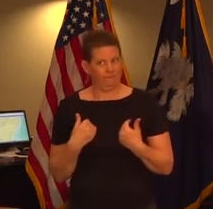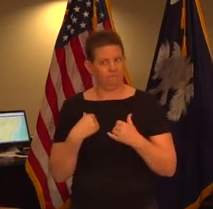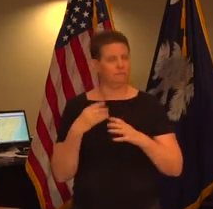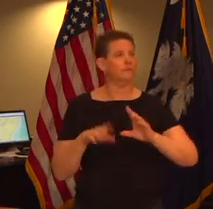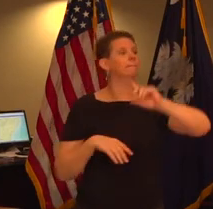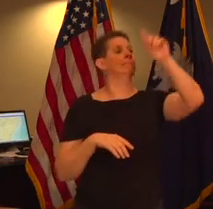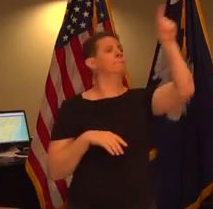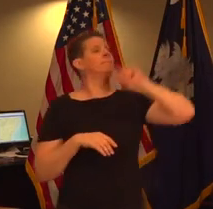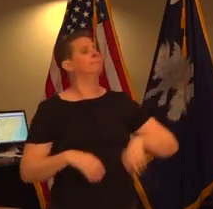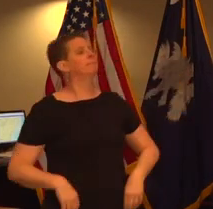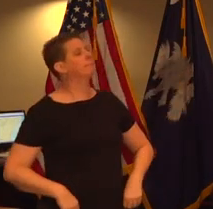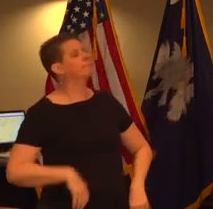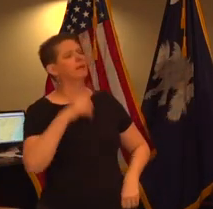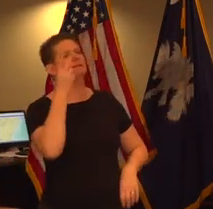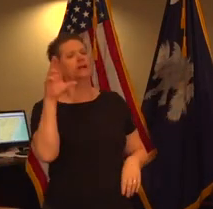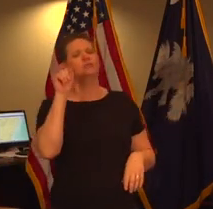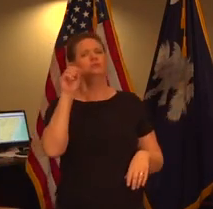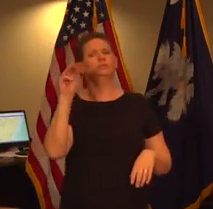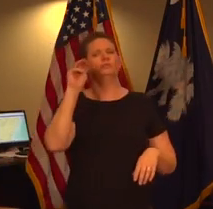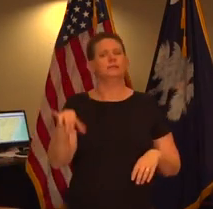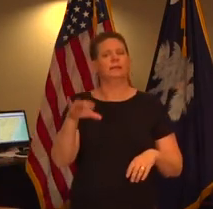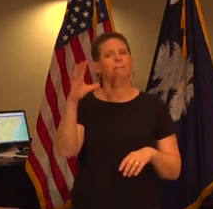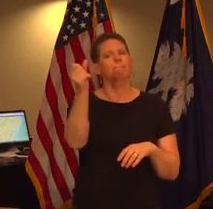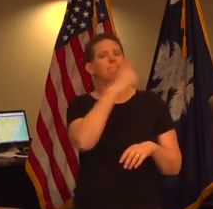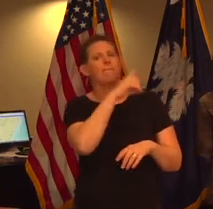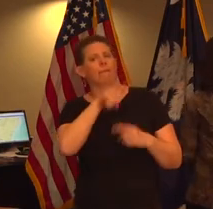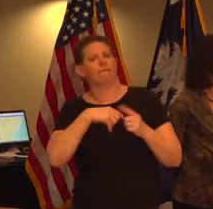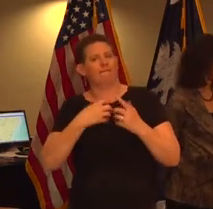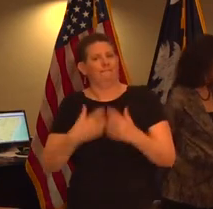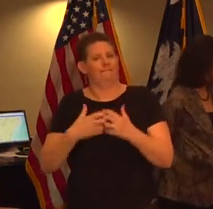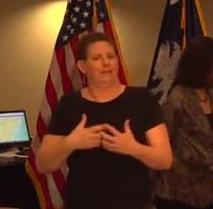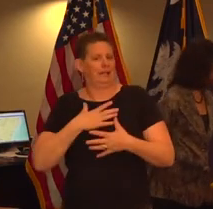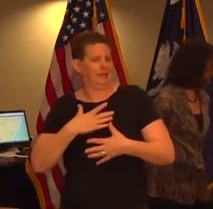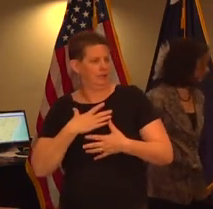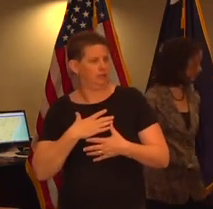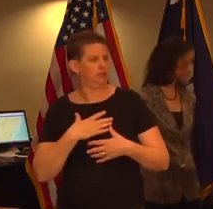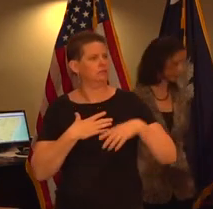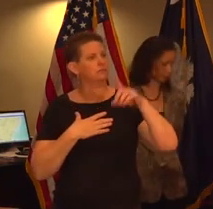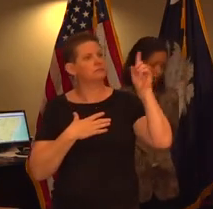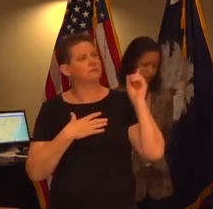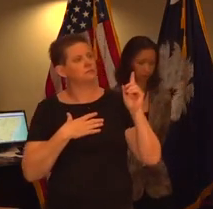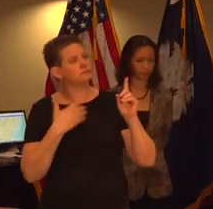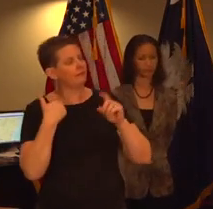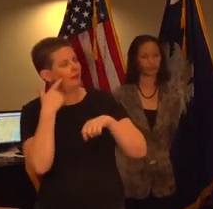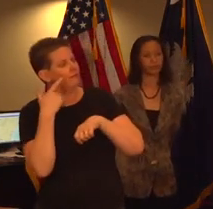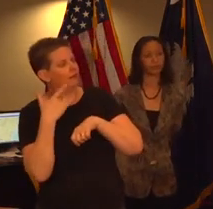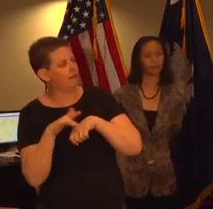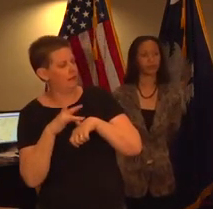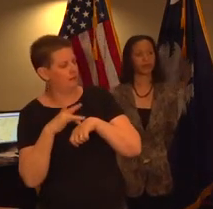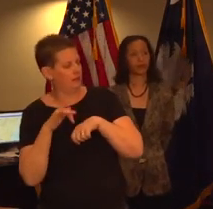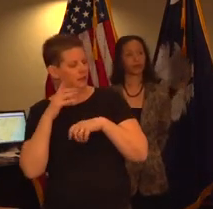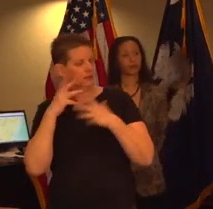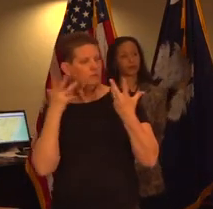sir in fact uh for dr toomey you mentioned the amount of ventilators in the state is there an update on the availability and what categories